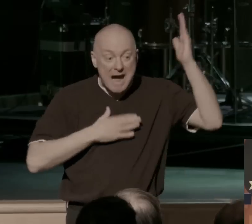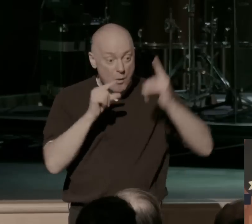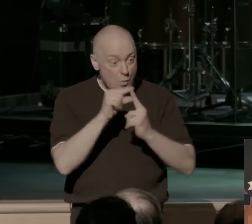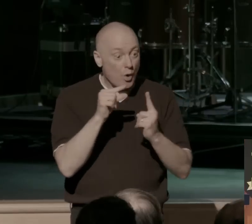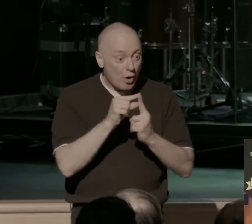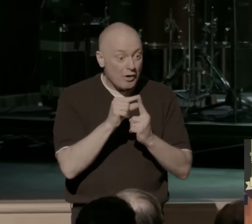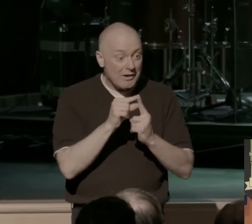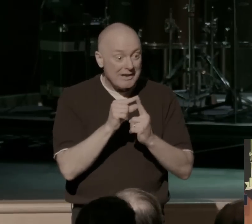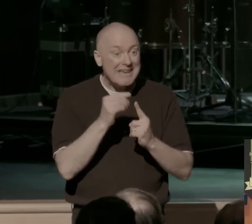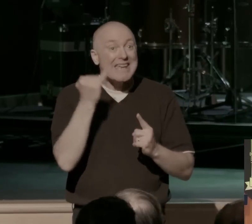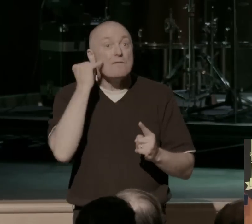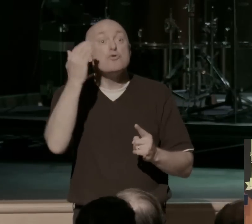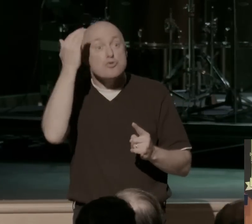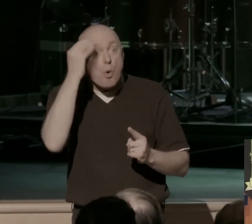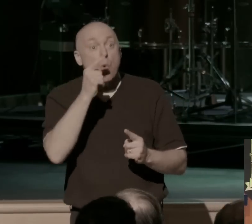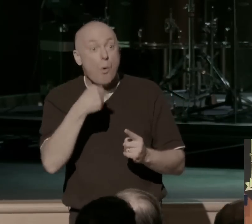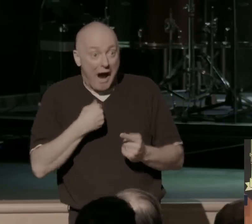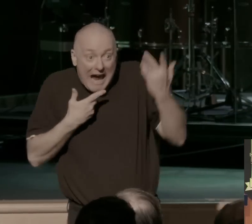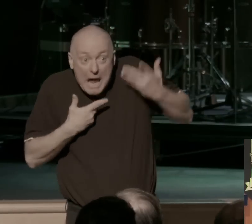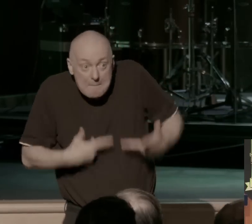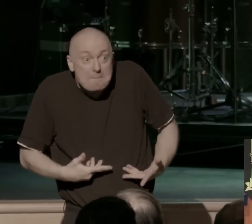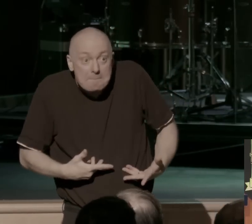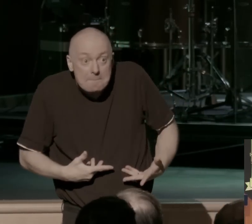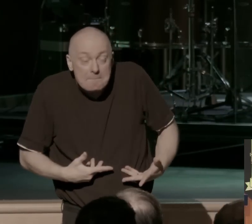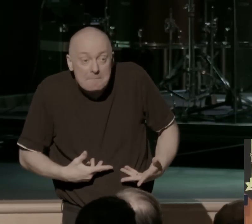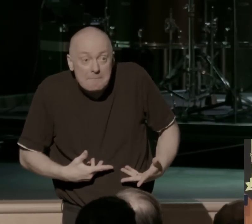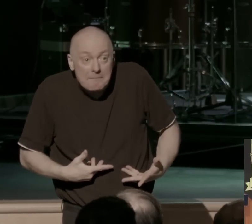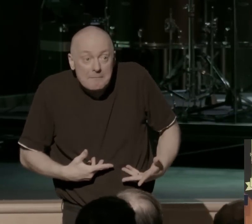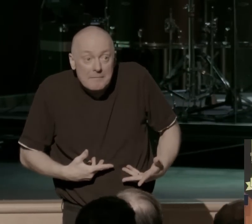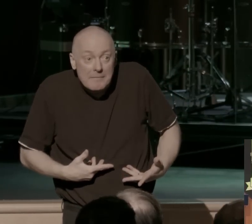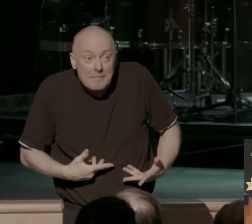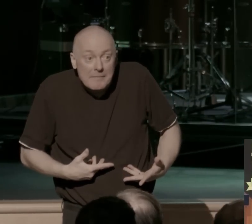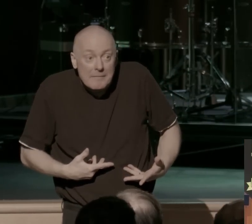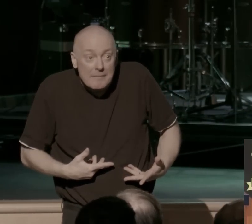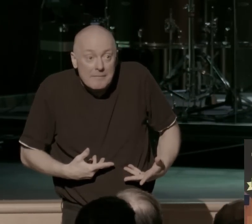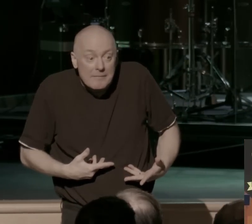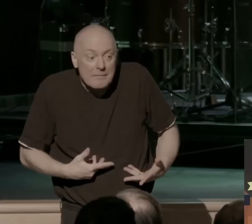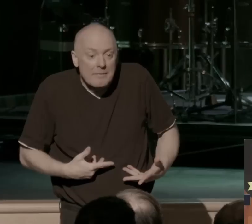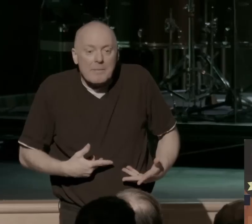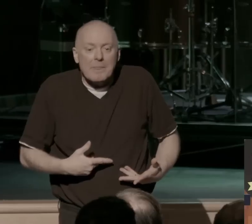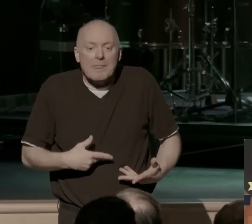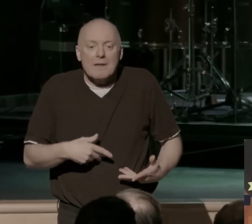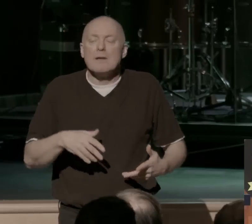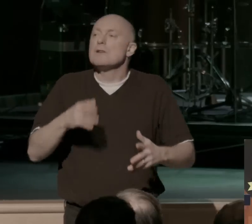if you know who I am, and they're saying, thanks for the offer, Jesus, but we're good.